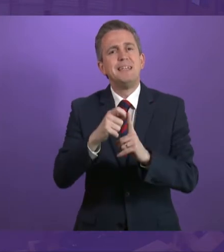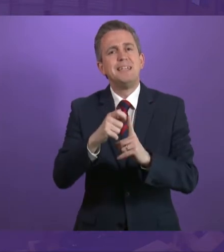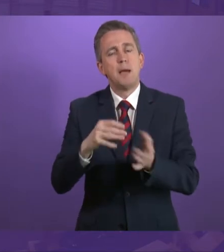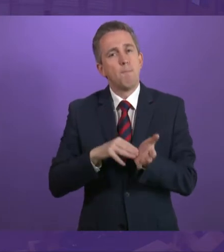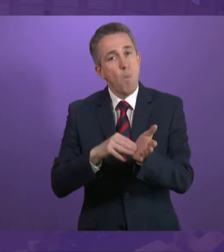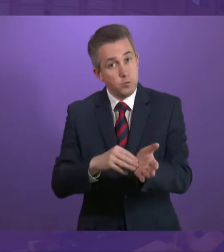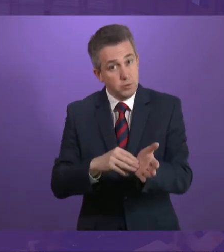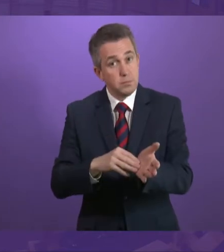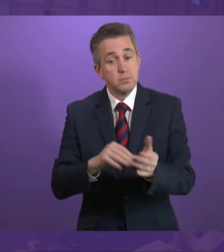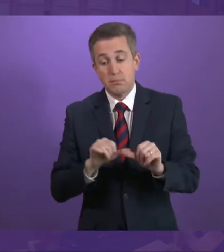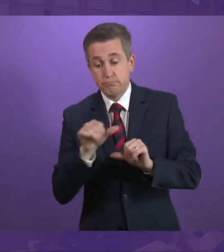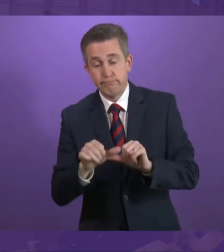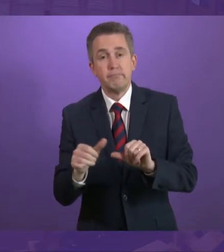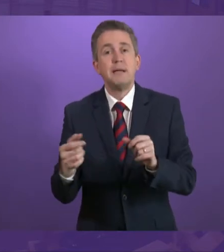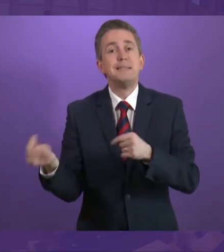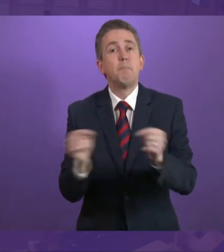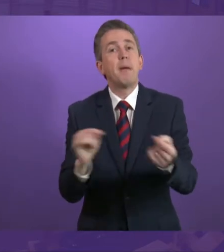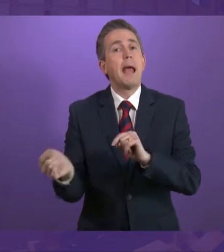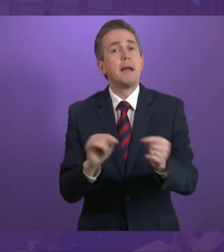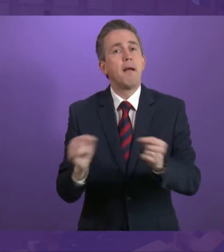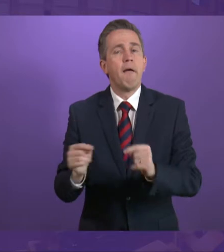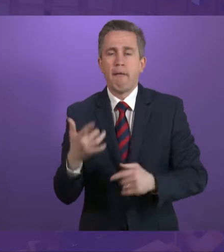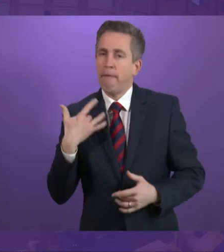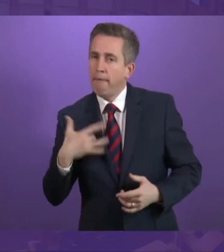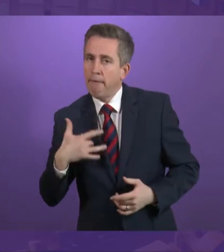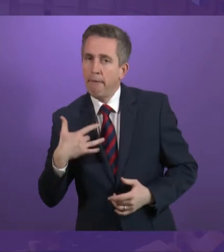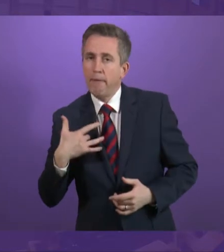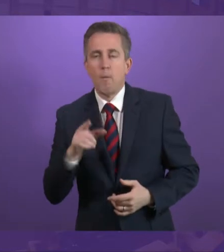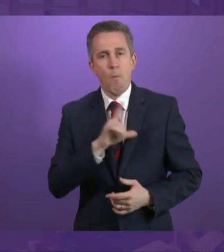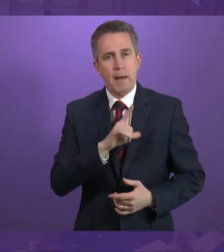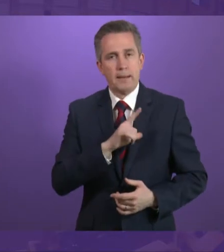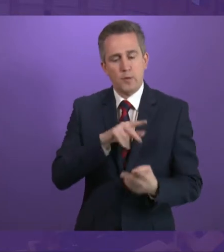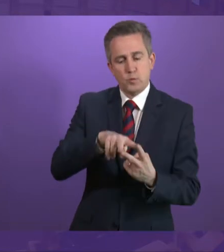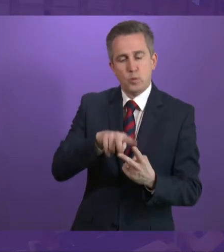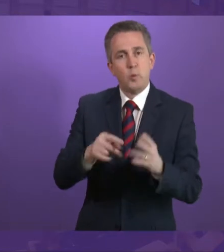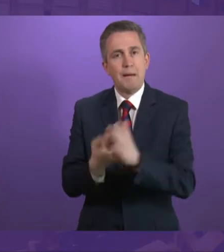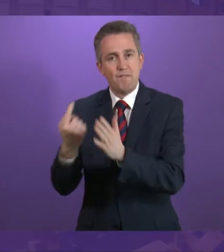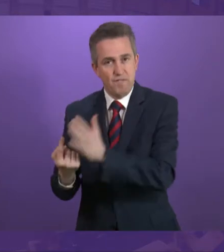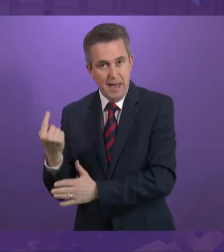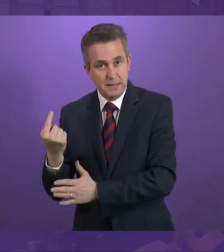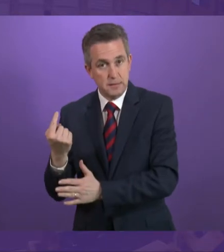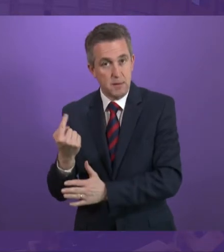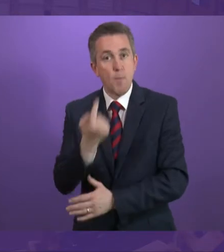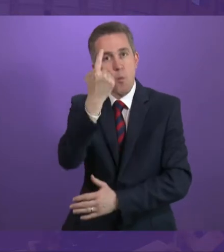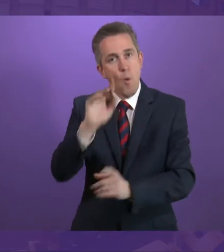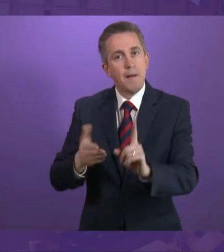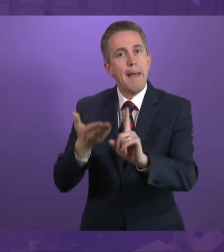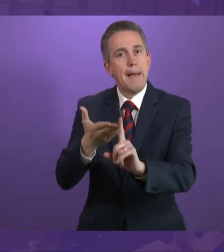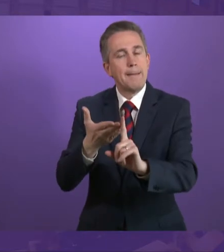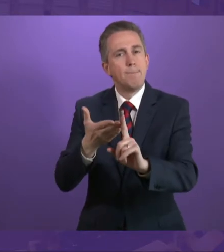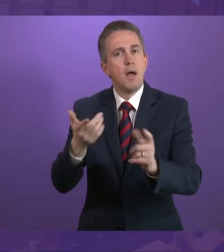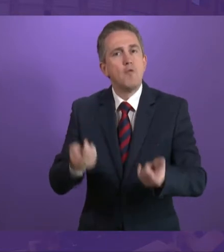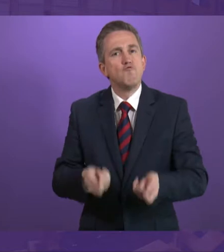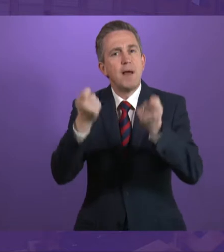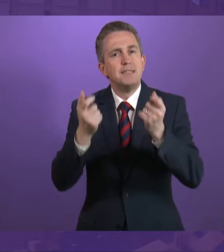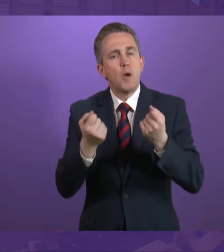debate are something of a double-edged sword, as they create awareness of two separate events, but with one single thread, hearing awareness.